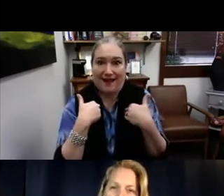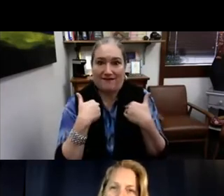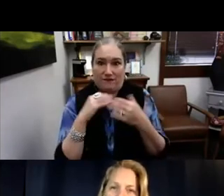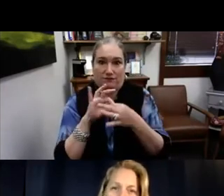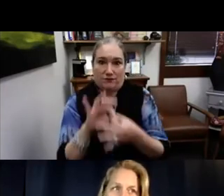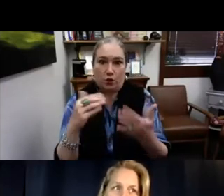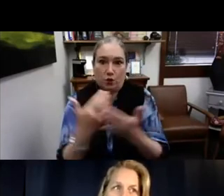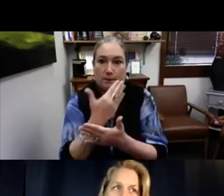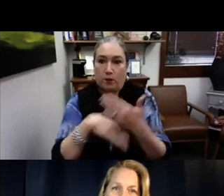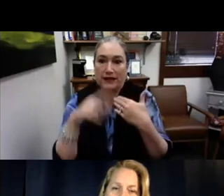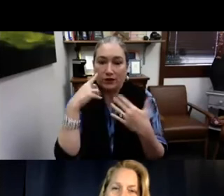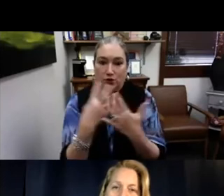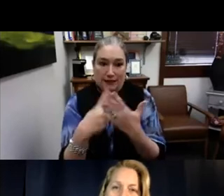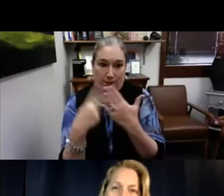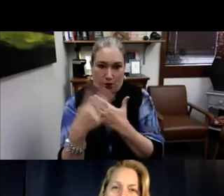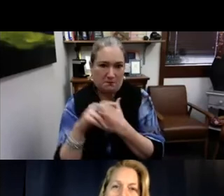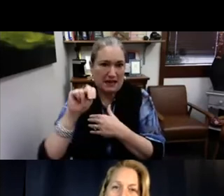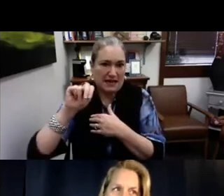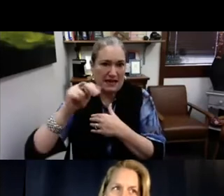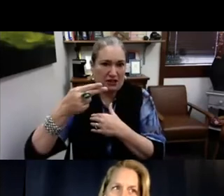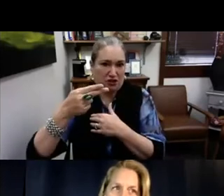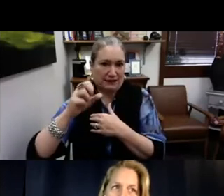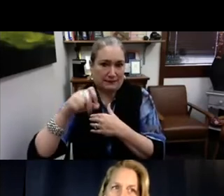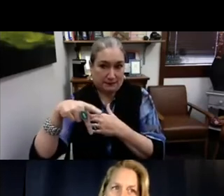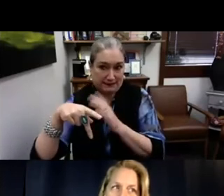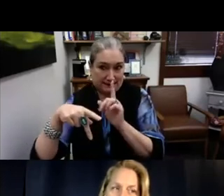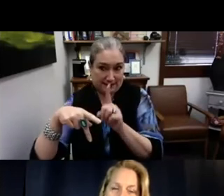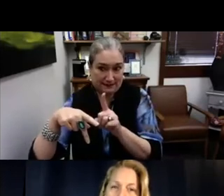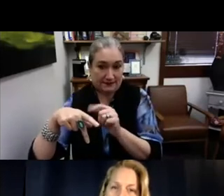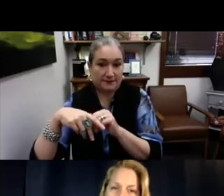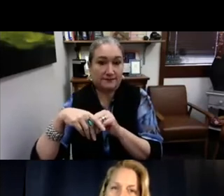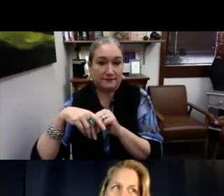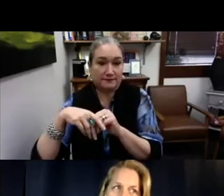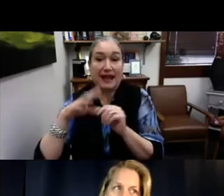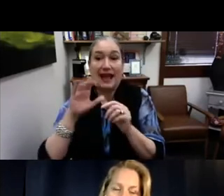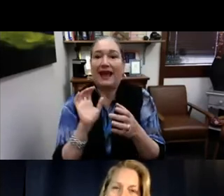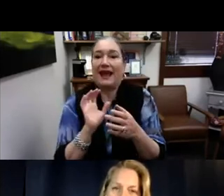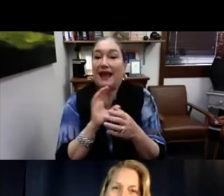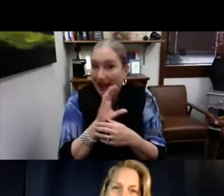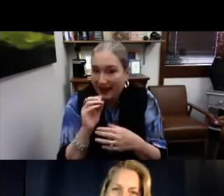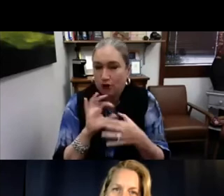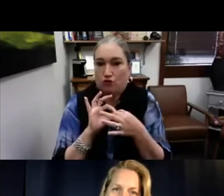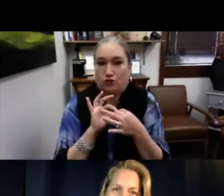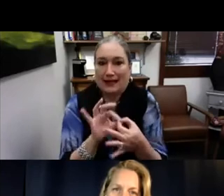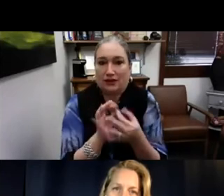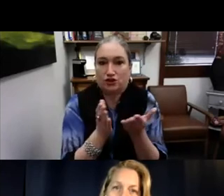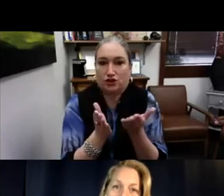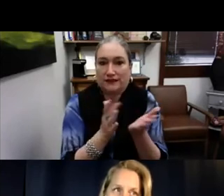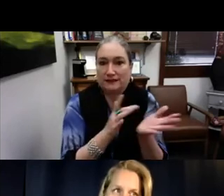understandings of Deaf educational professionals that they have in regards to the Newborn Hearing Screening Program, NHSP,